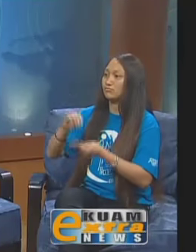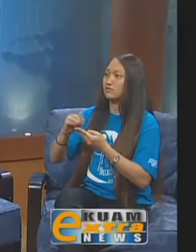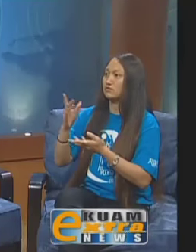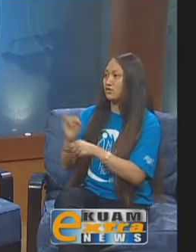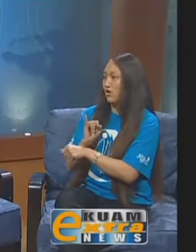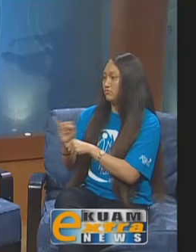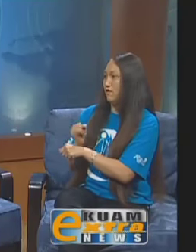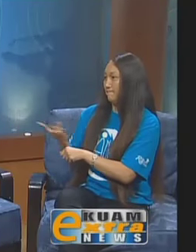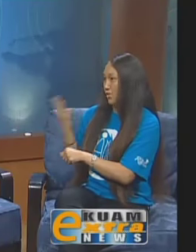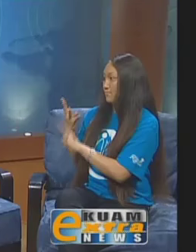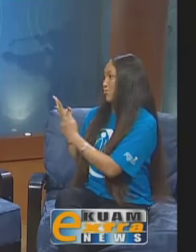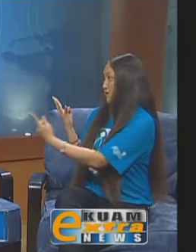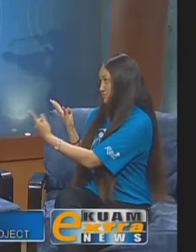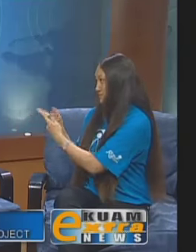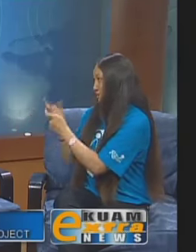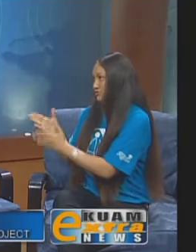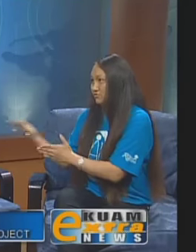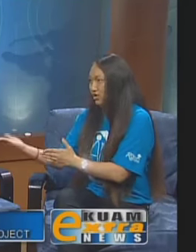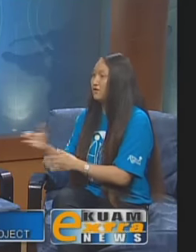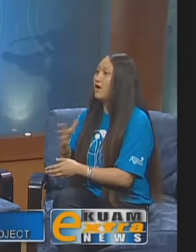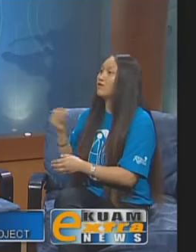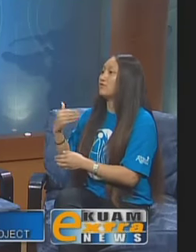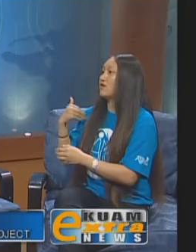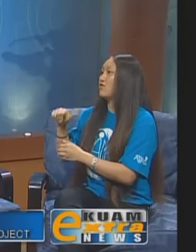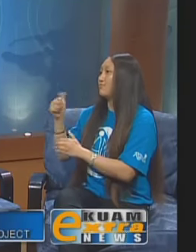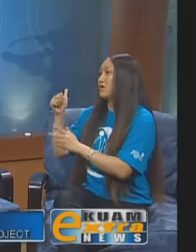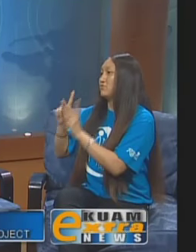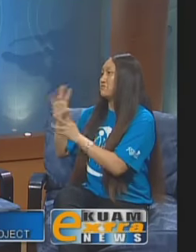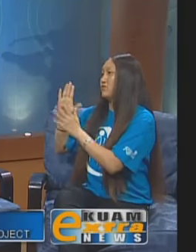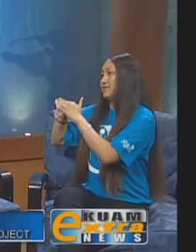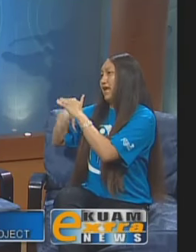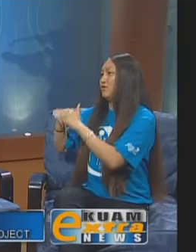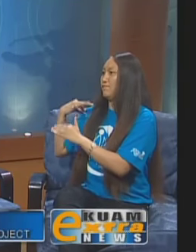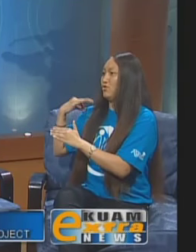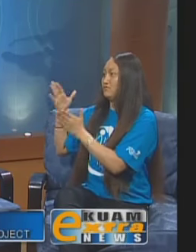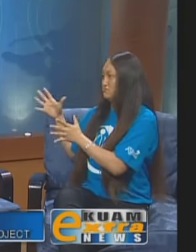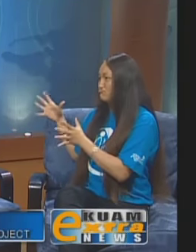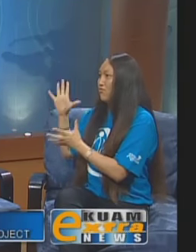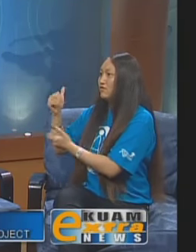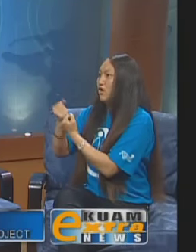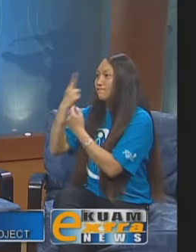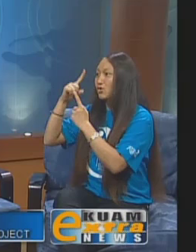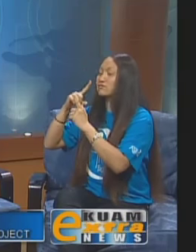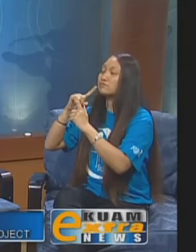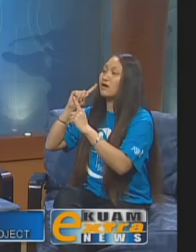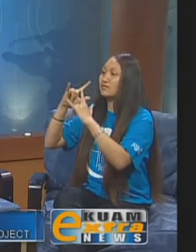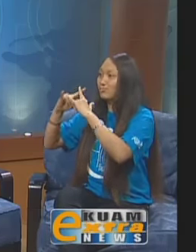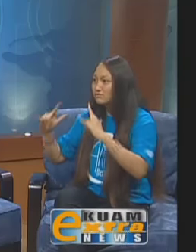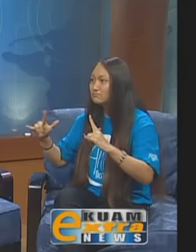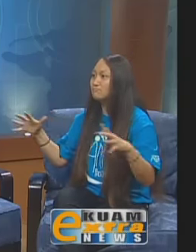Well, all together we've got about a four intern team including our director and then we have less than 10 volunteers that